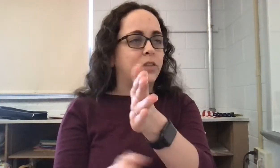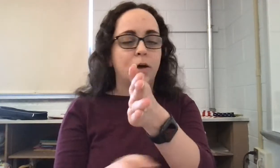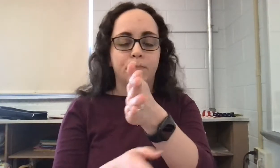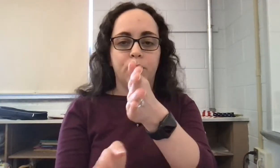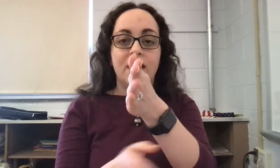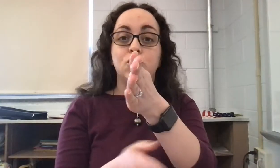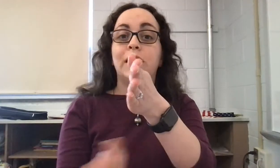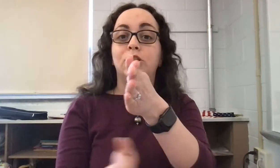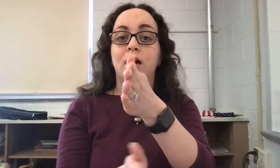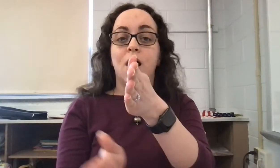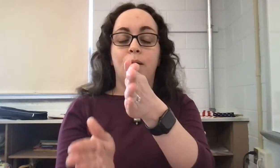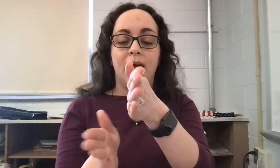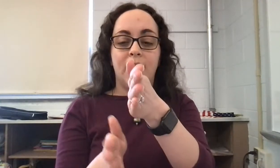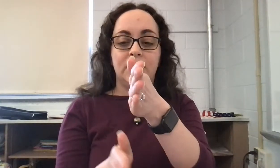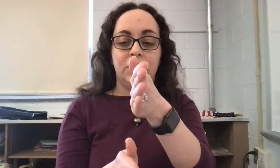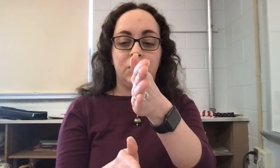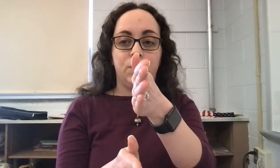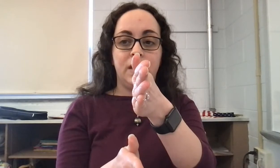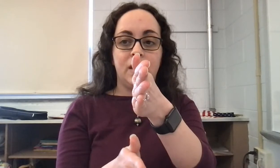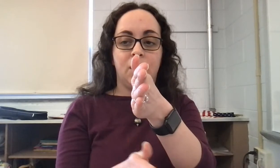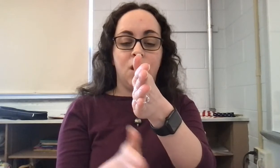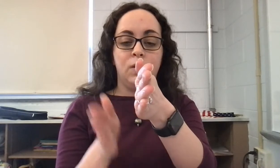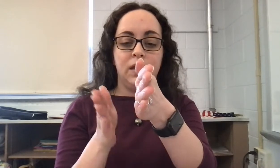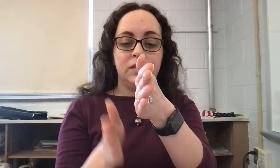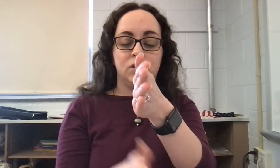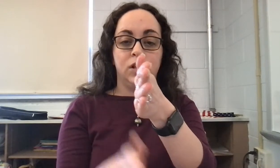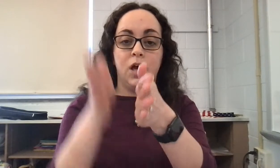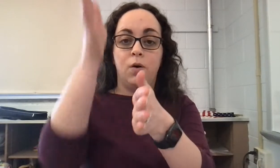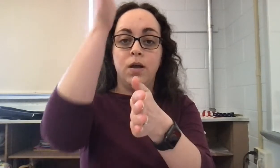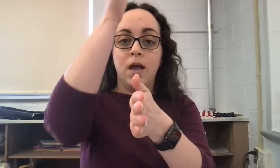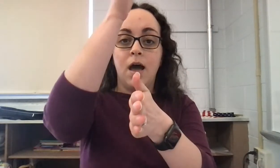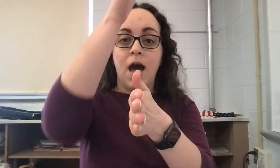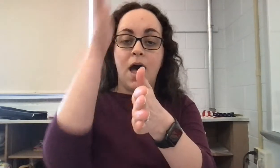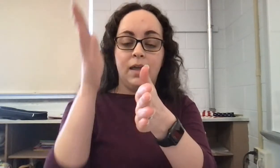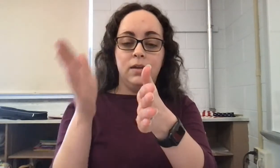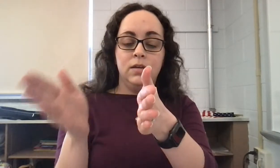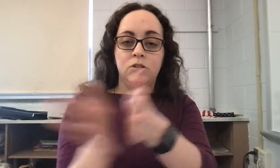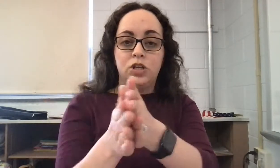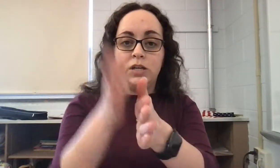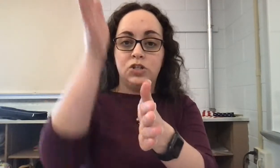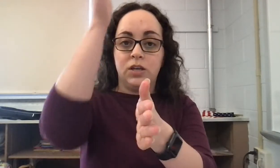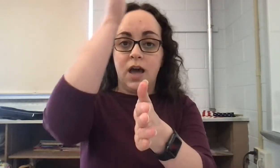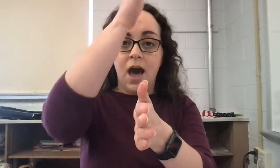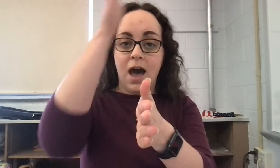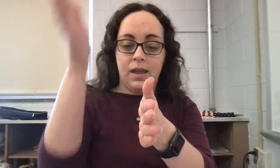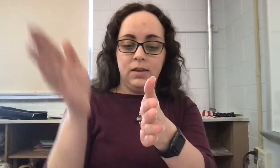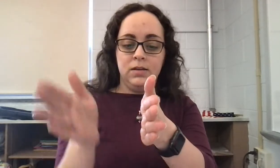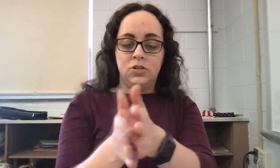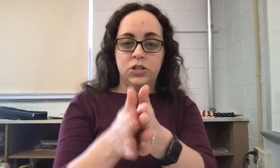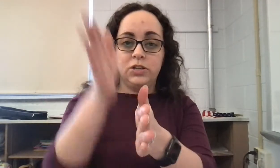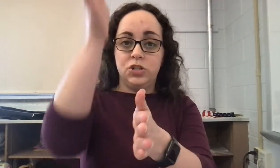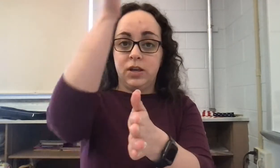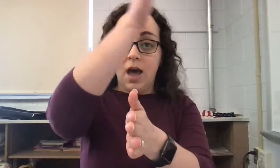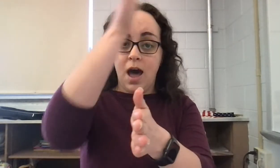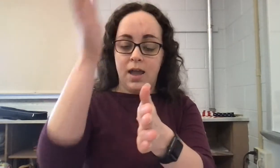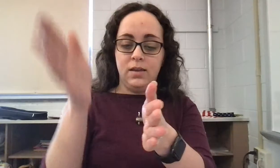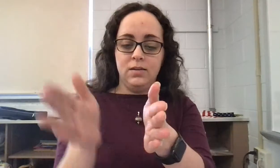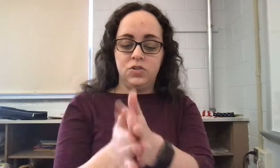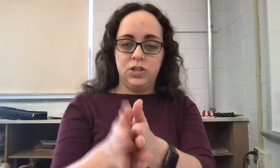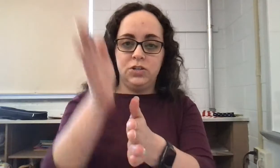though okay starting low and here we go it's low high chicka chicka high chicka chicka high chicka